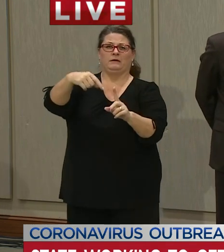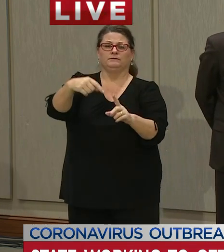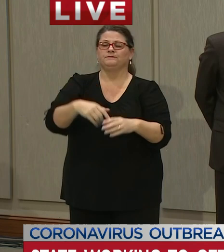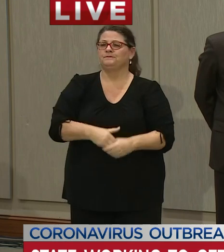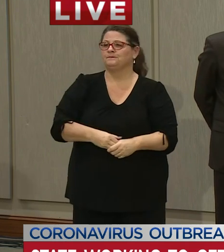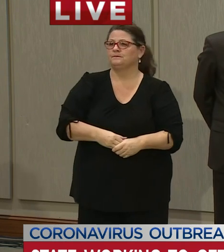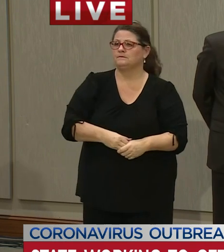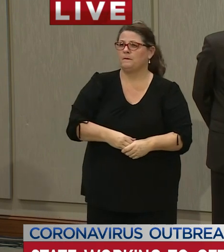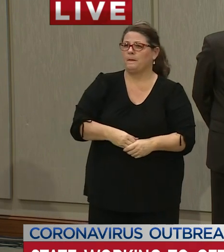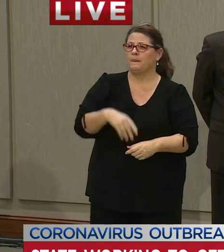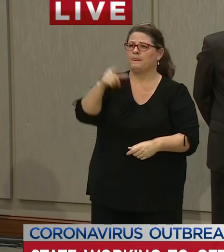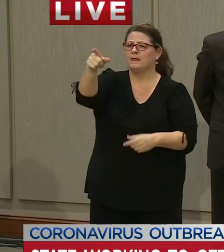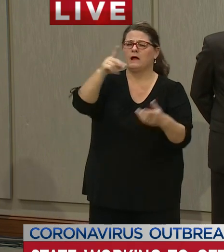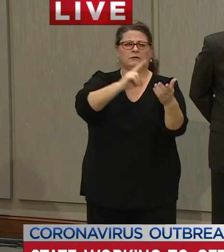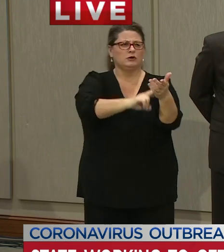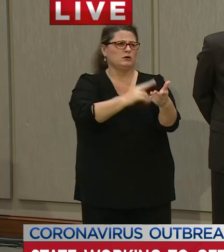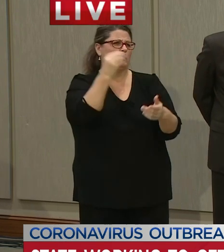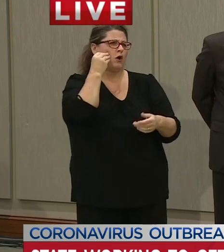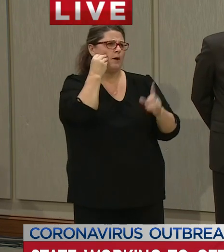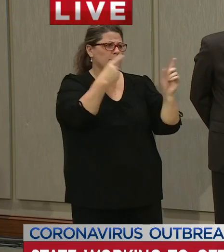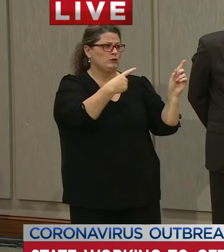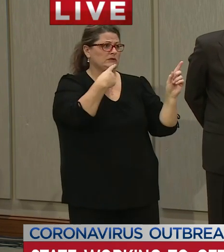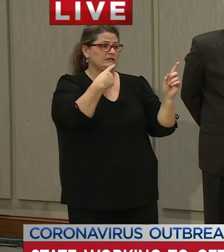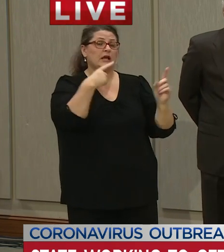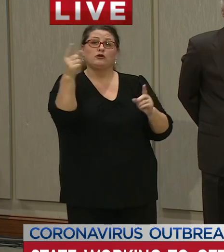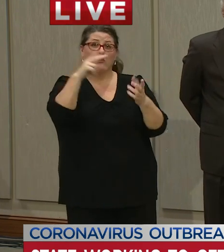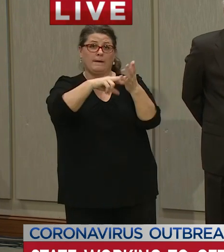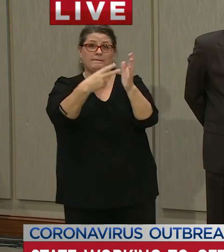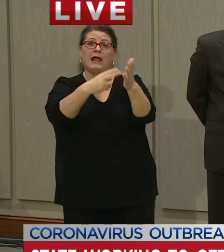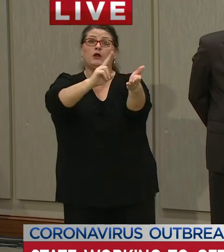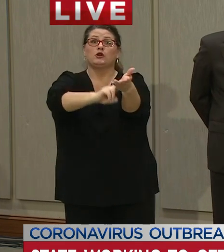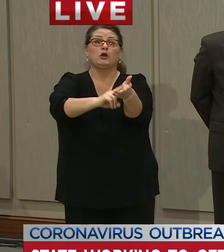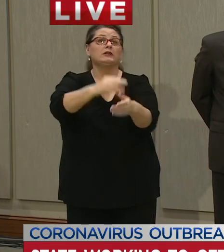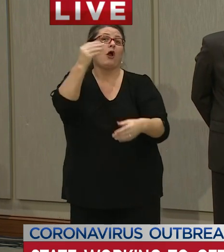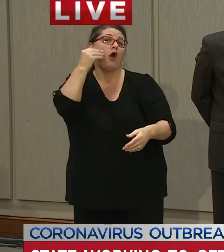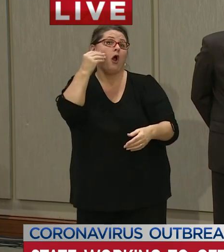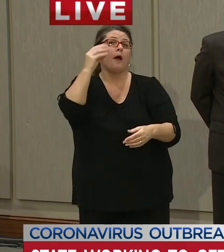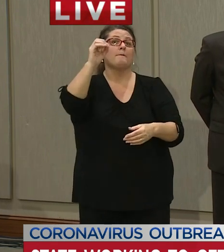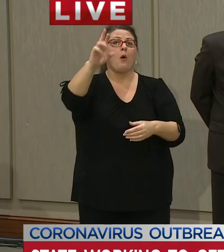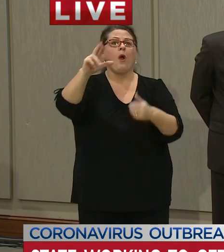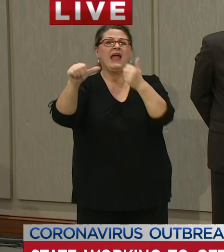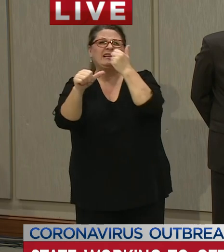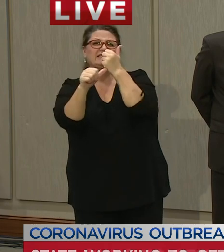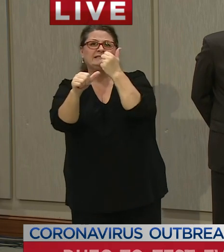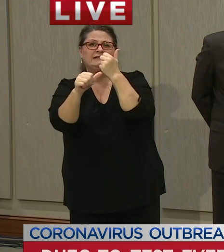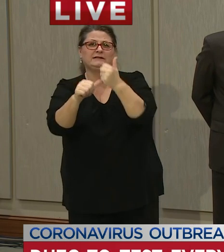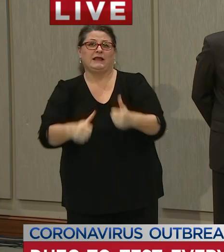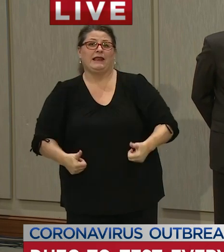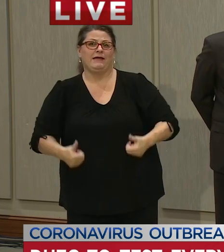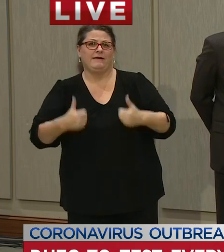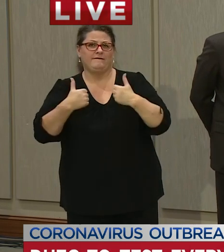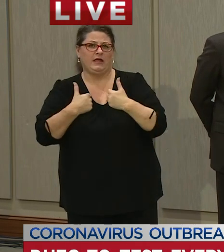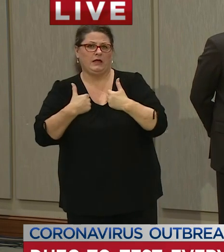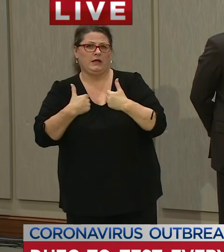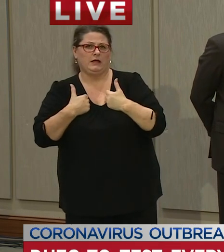references to nursing homes i want to make sure we're only talking nursing homes and not assisted living that's right not why not